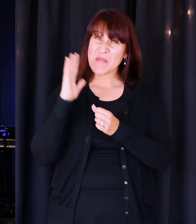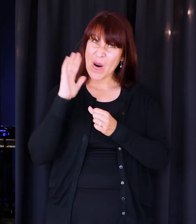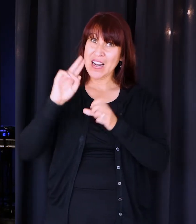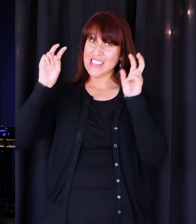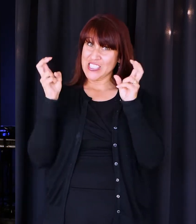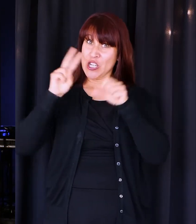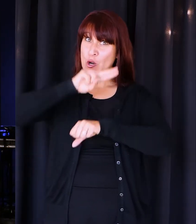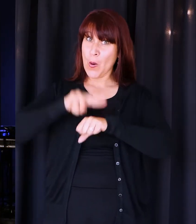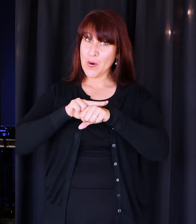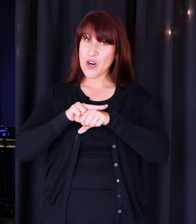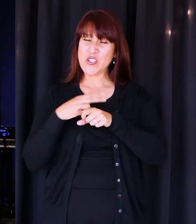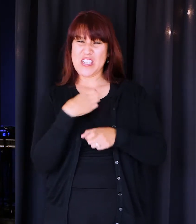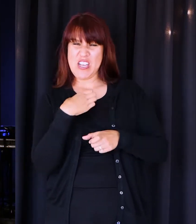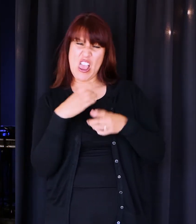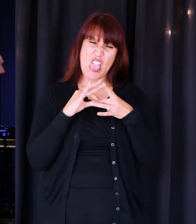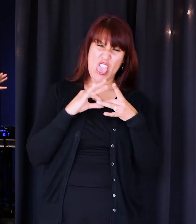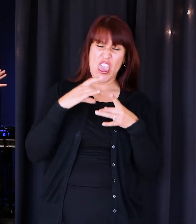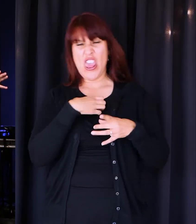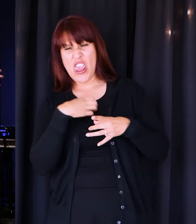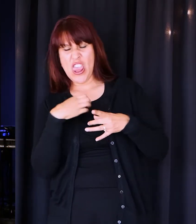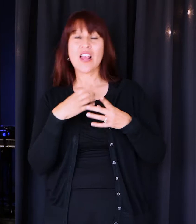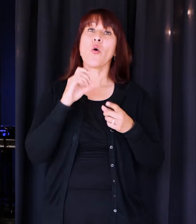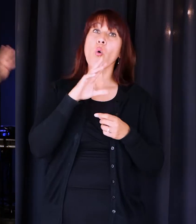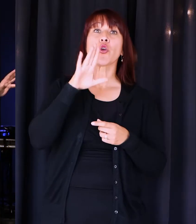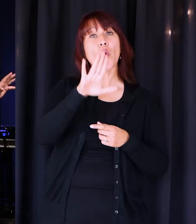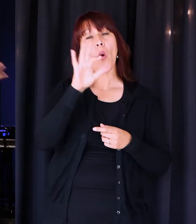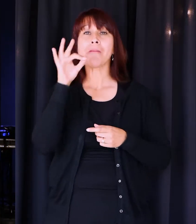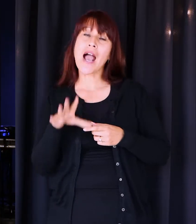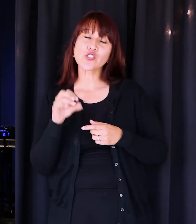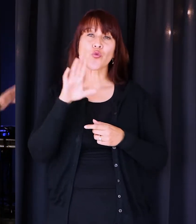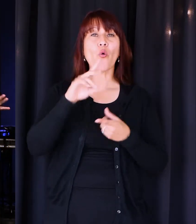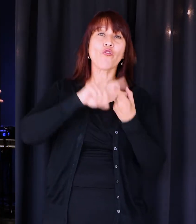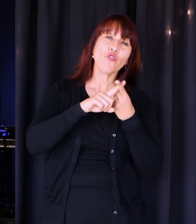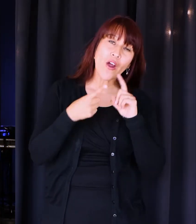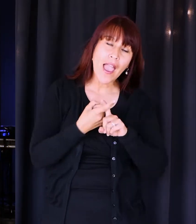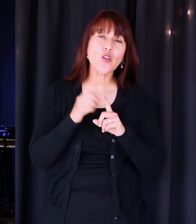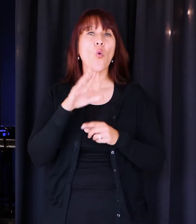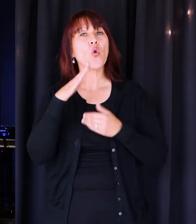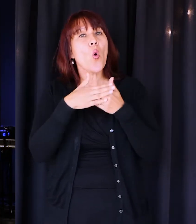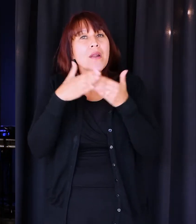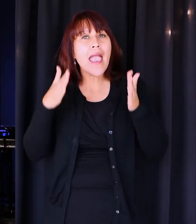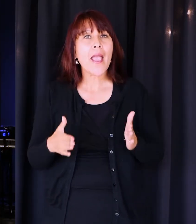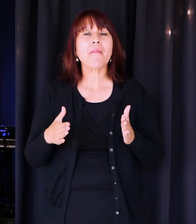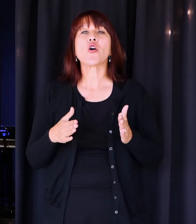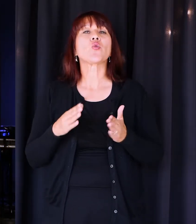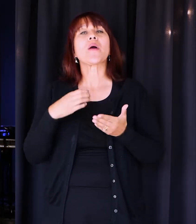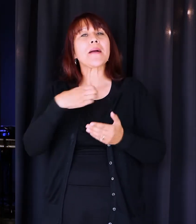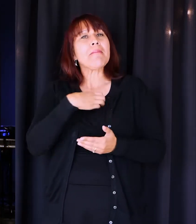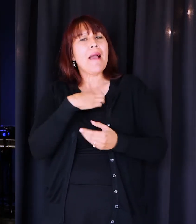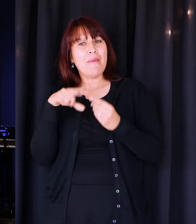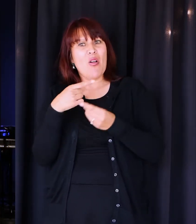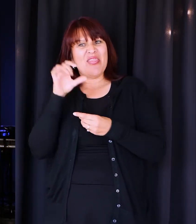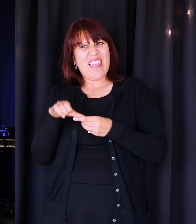you were complaining to me or maybe your pastor or your friend or your neighbor, but you were complaining about how